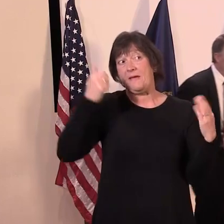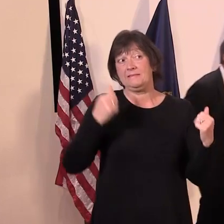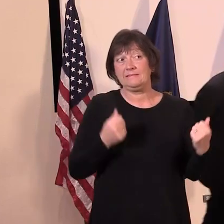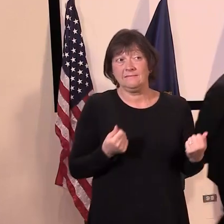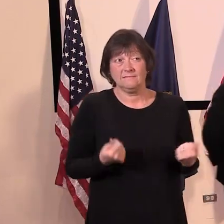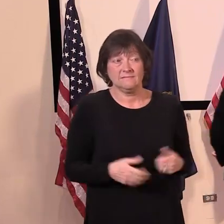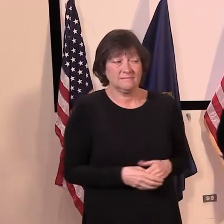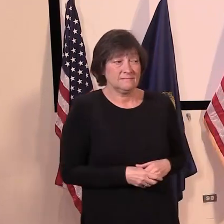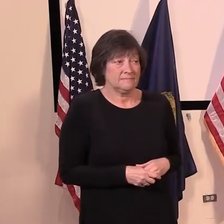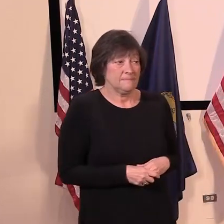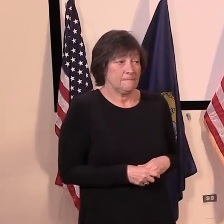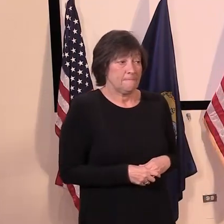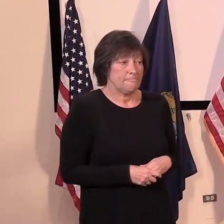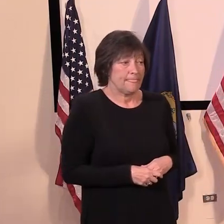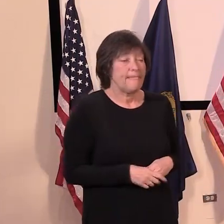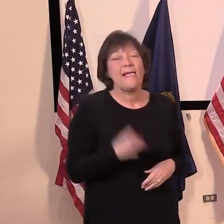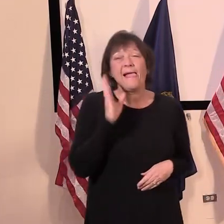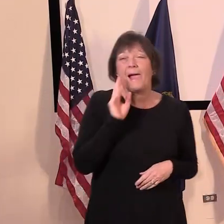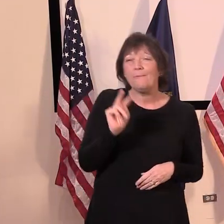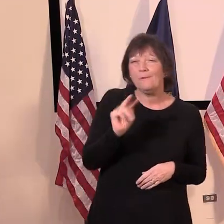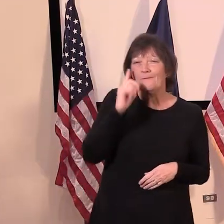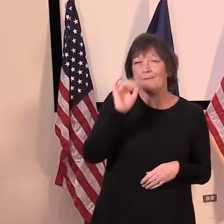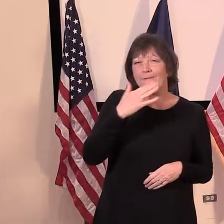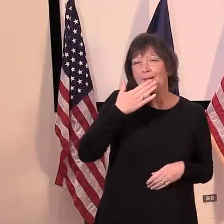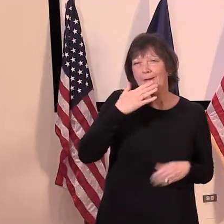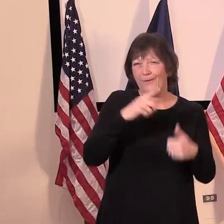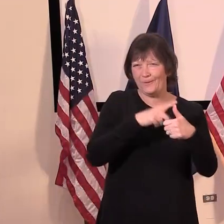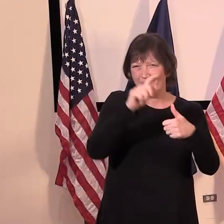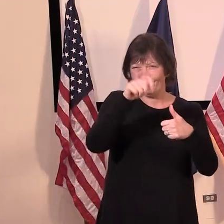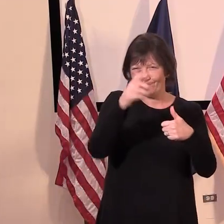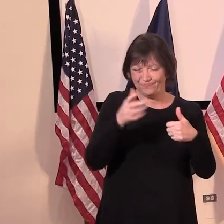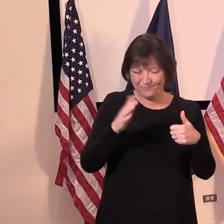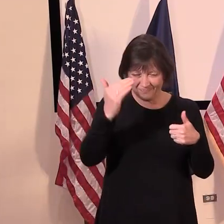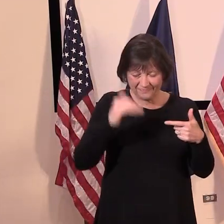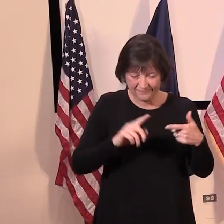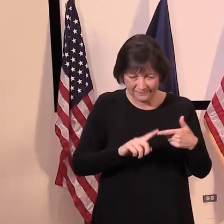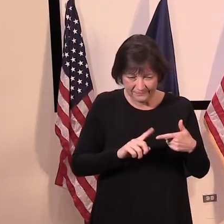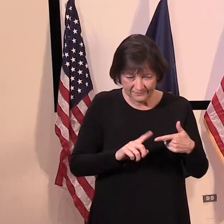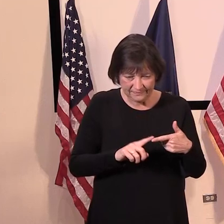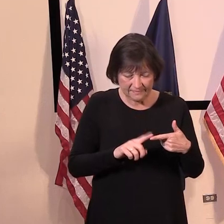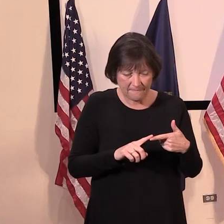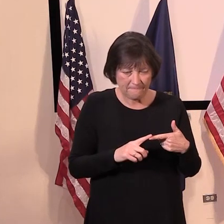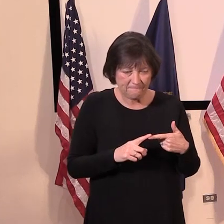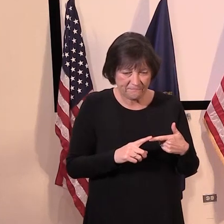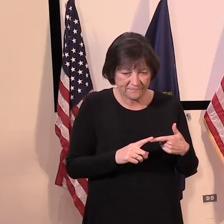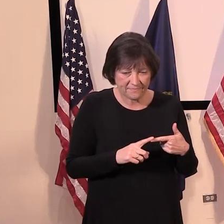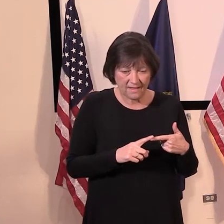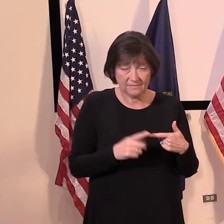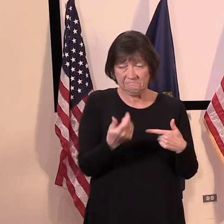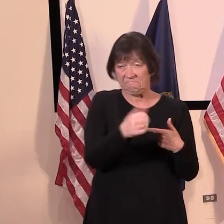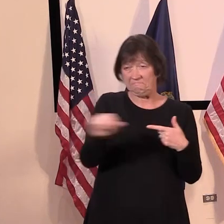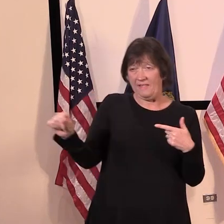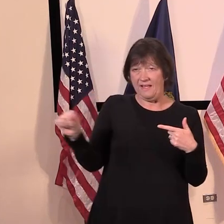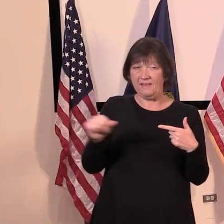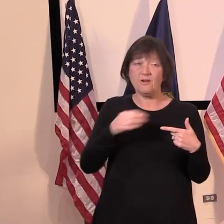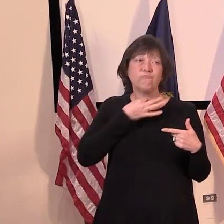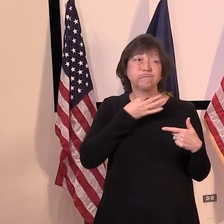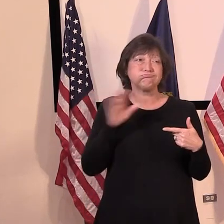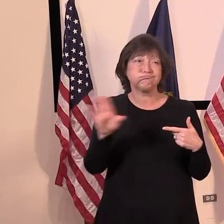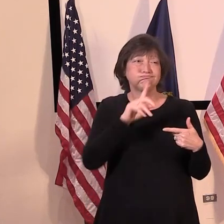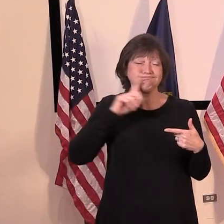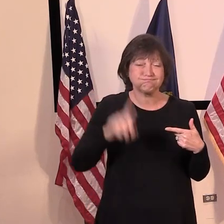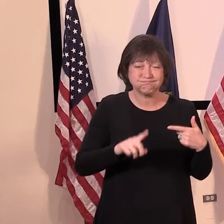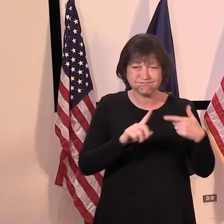Okay, great. That's I will go look for that. Thank you. The second question is, why do you send this is for whoever wants to answer it?